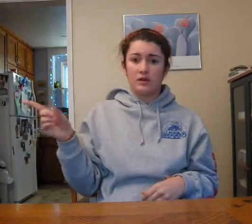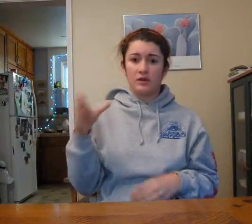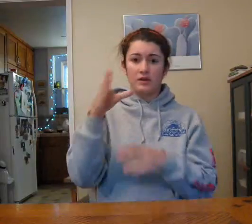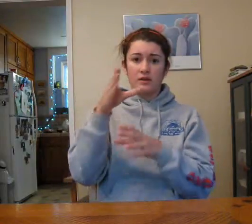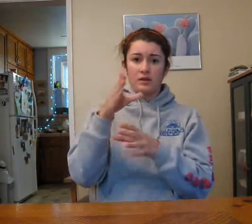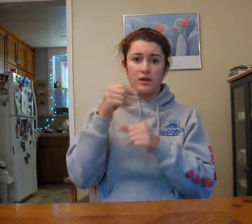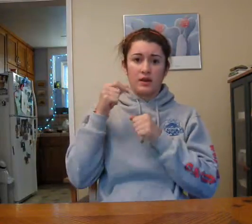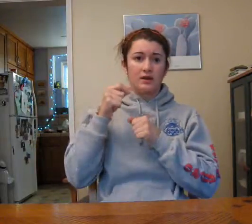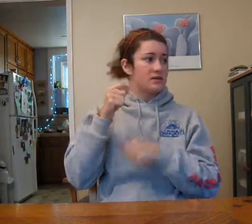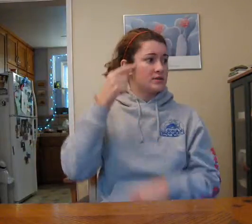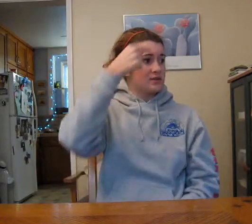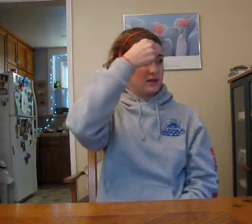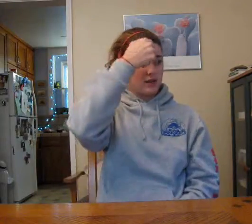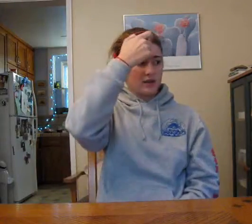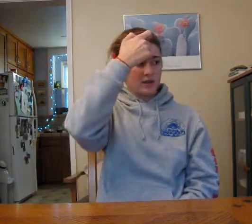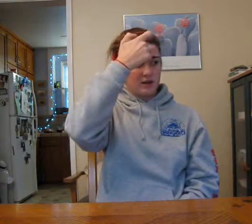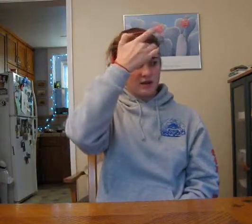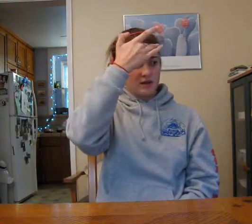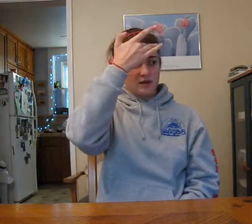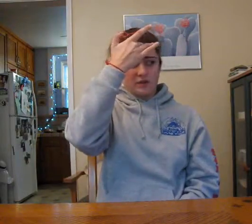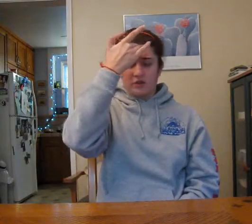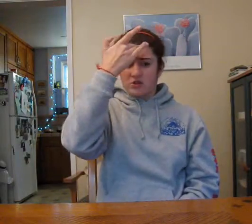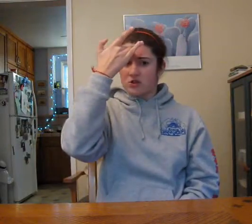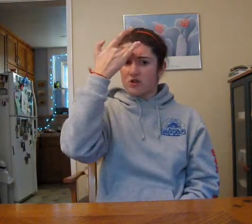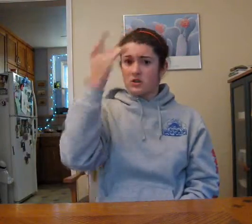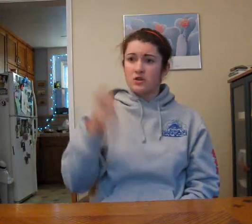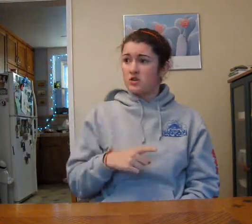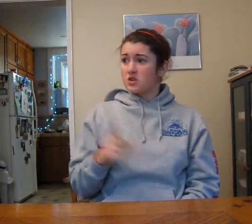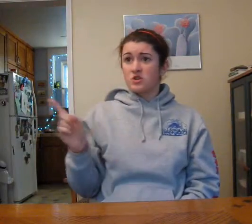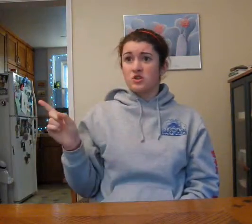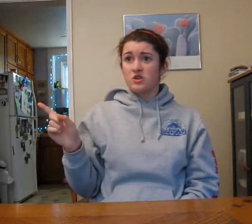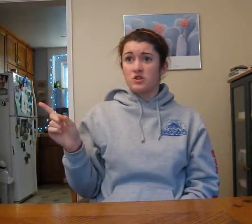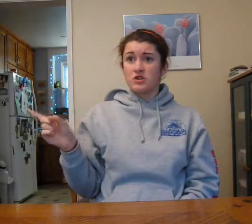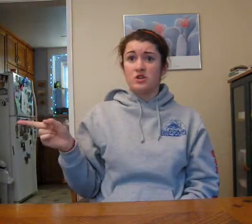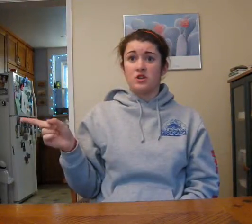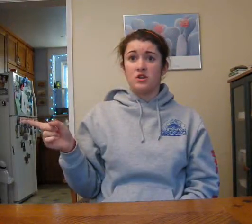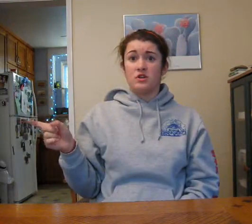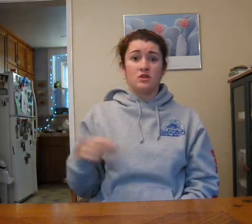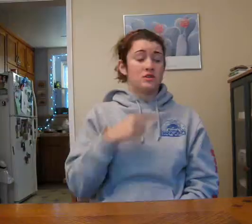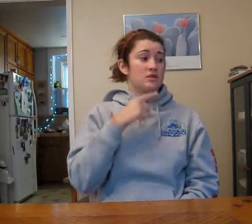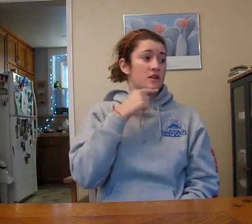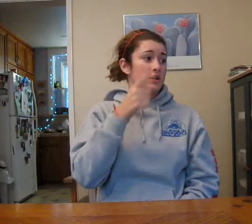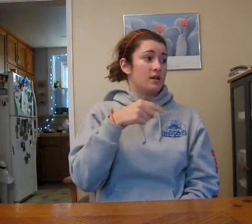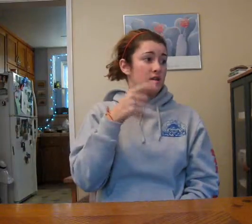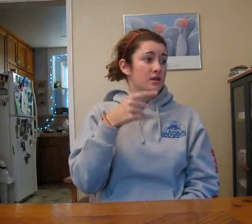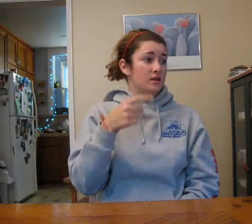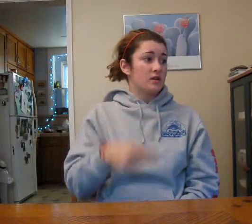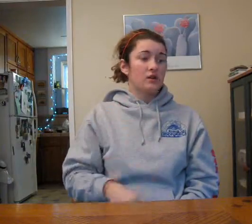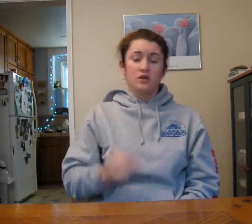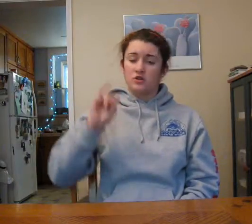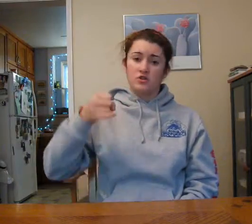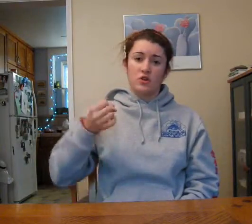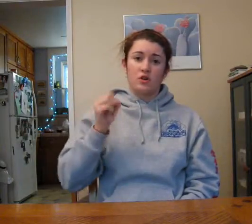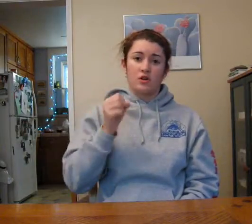get sick. She say, John,